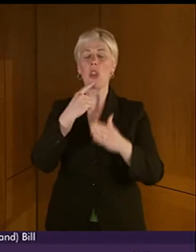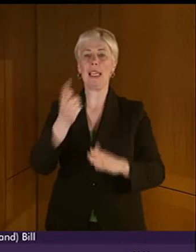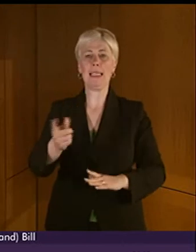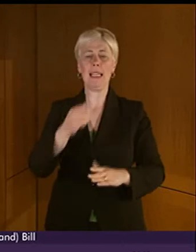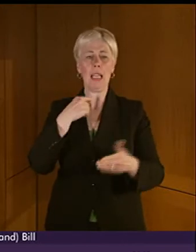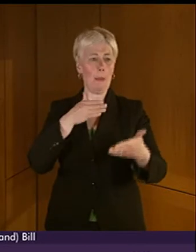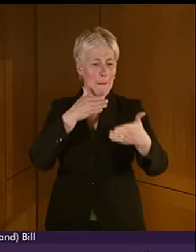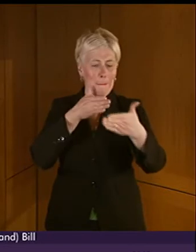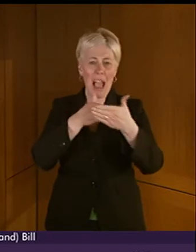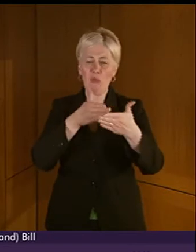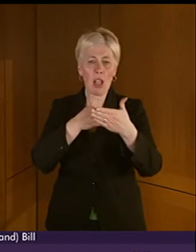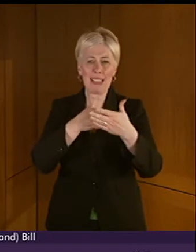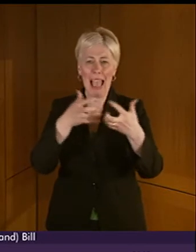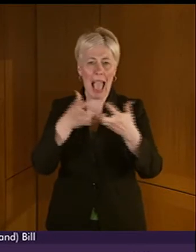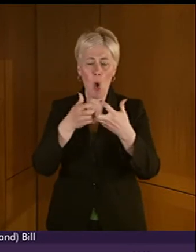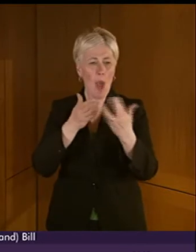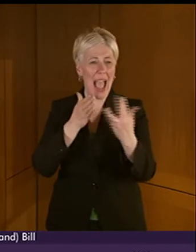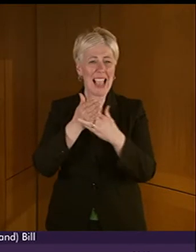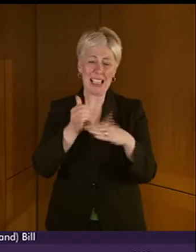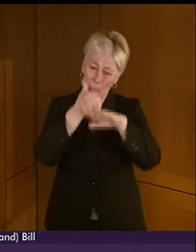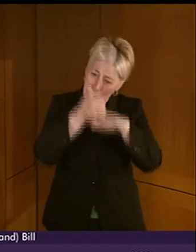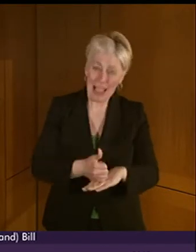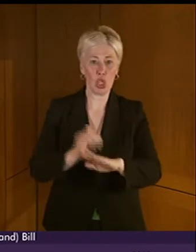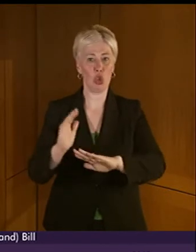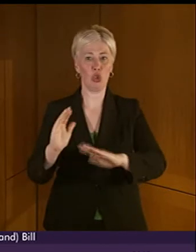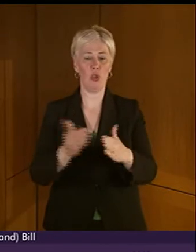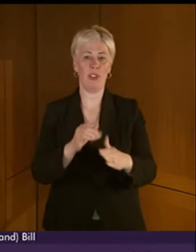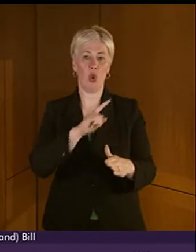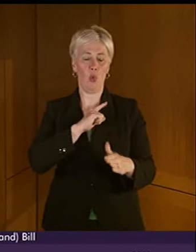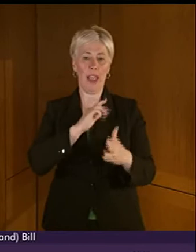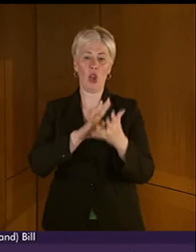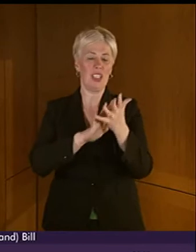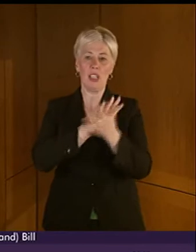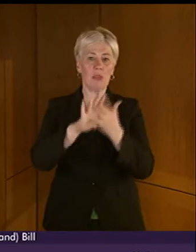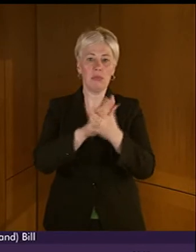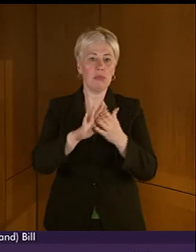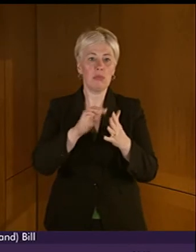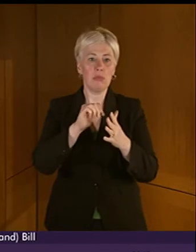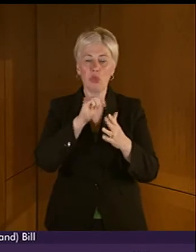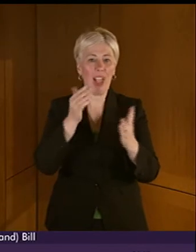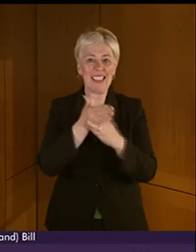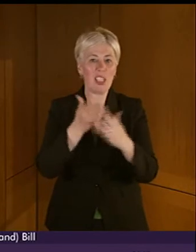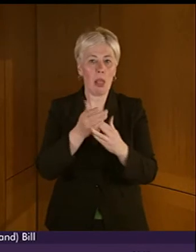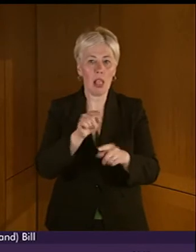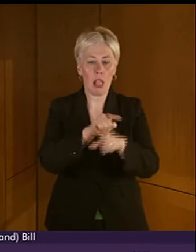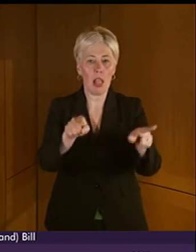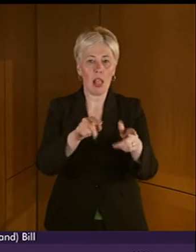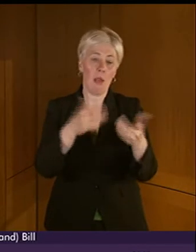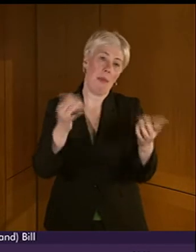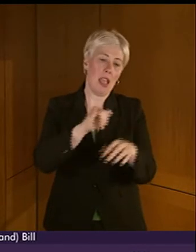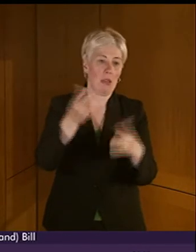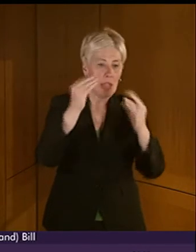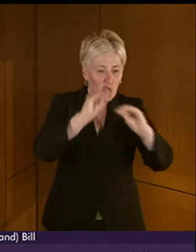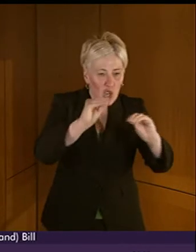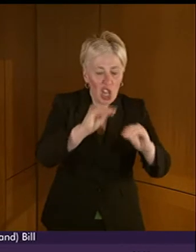stopped them from accessing basic services as a result of sign language not being widely used. Whether it was in education,